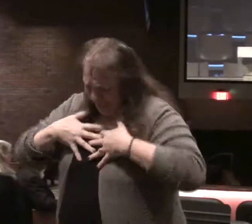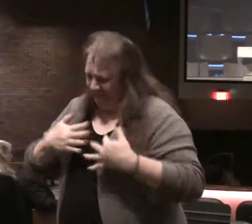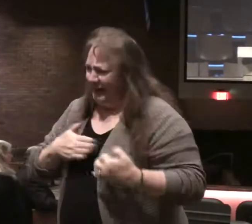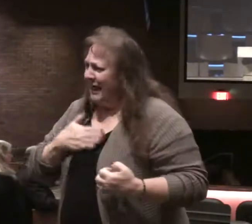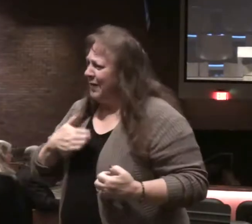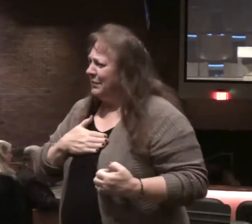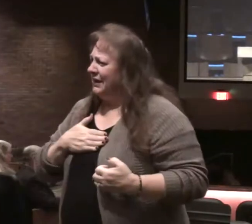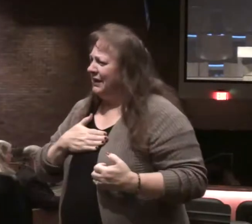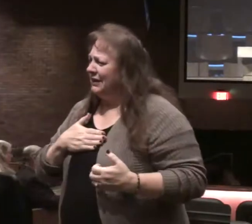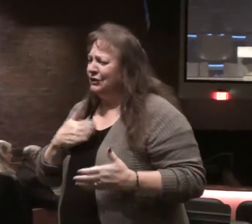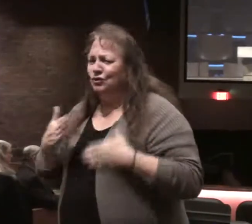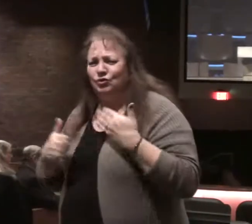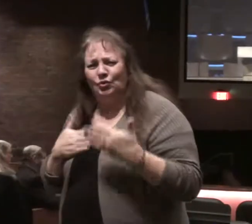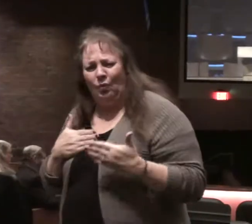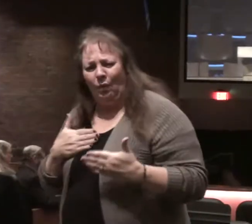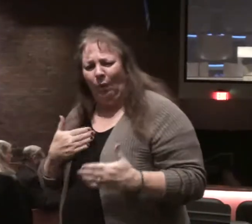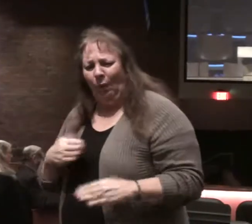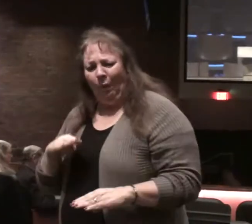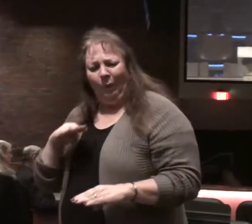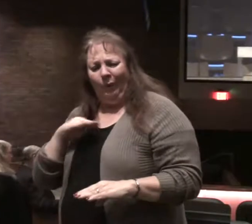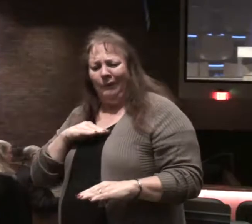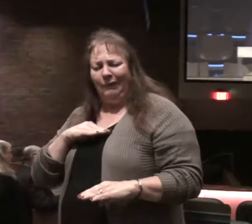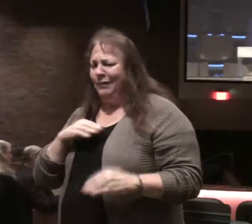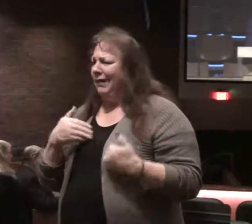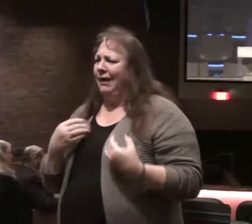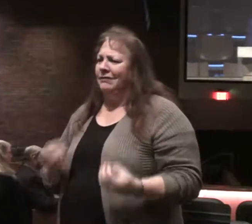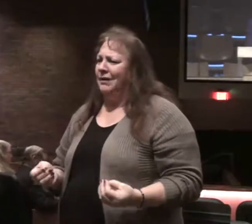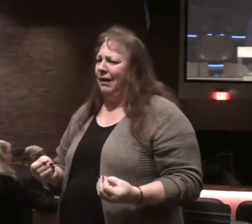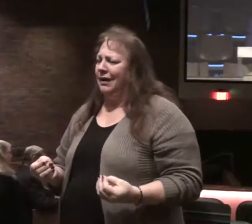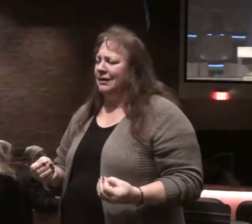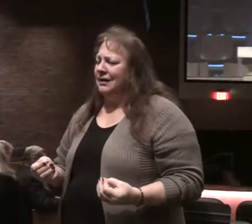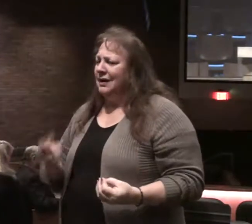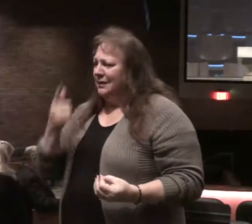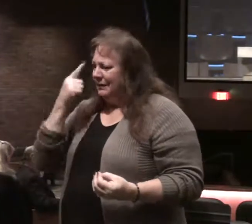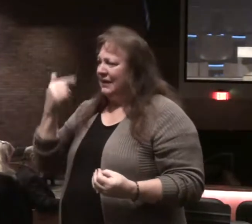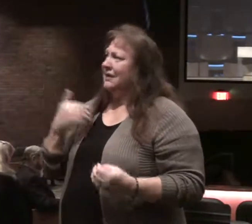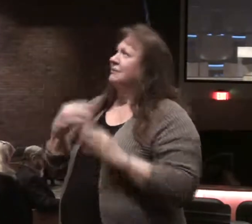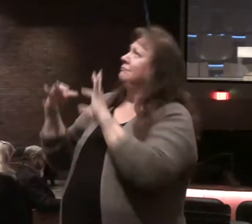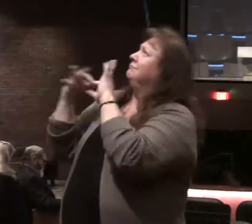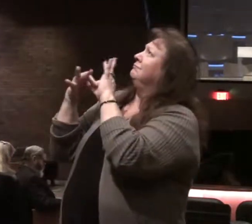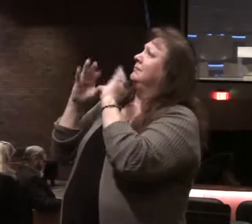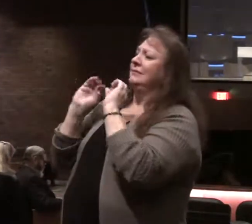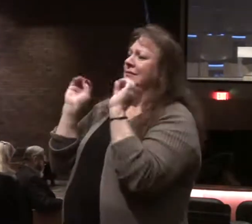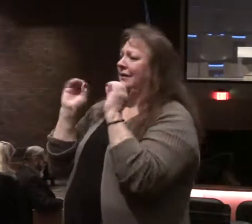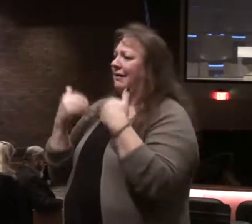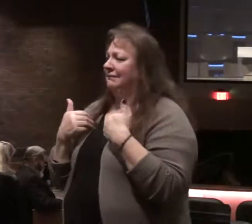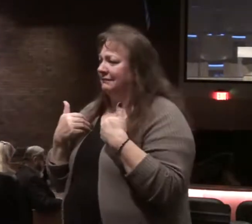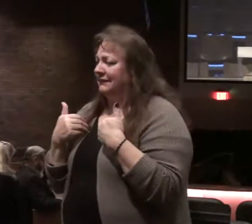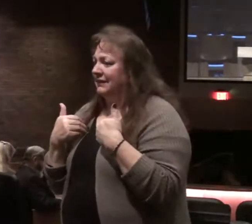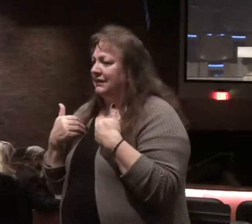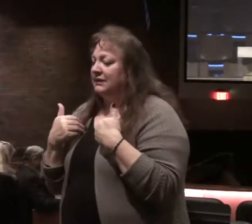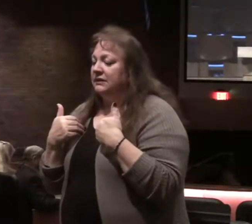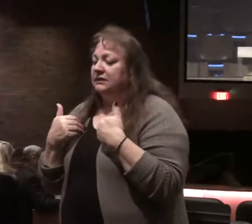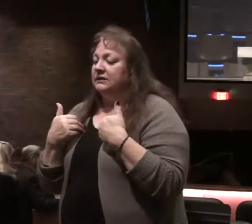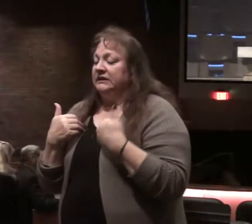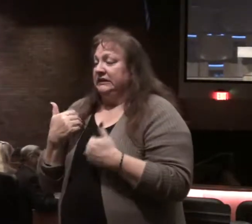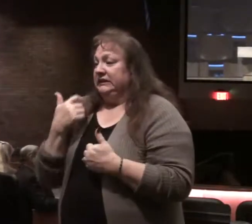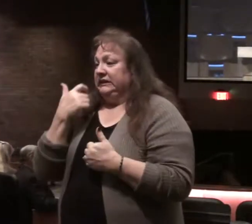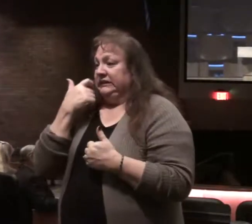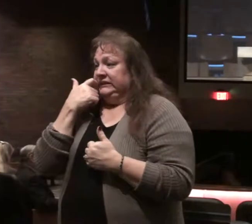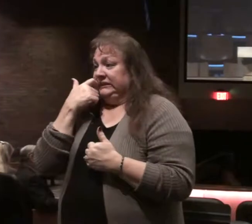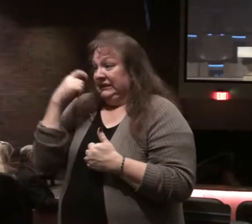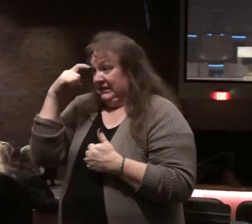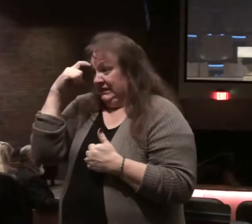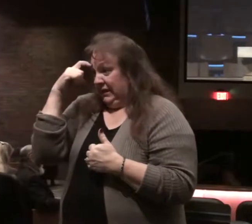joy, contentment, that comes from a relationship with God. Go back to Psalm chapter 1. You know, this last summer, the 4th of